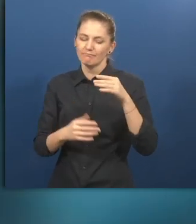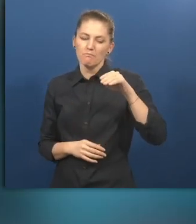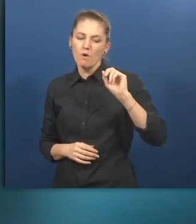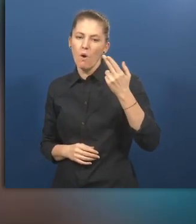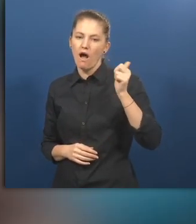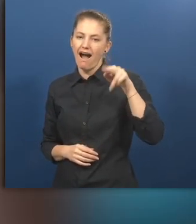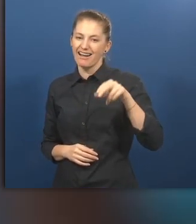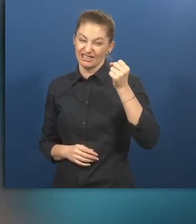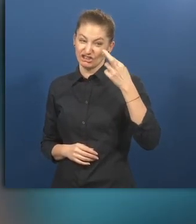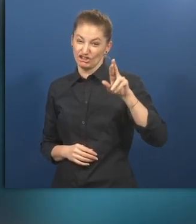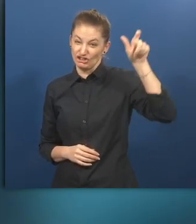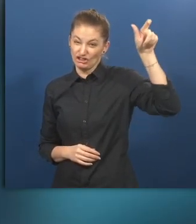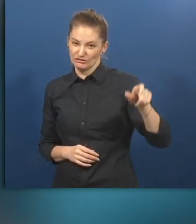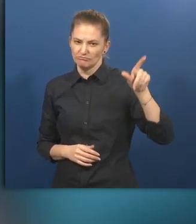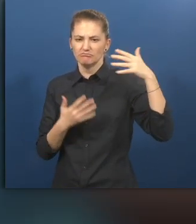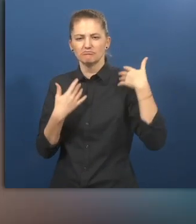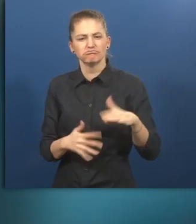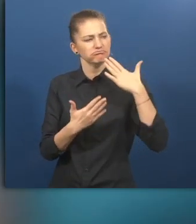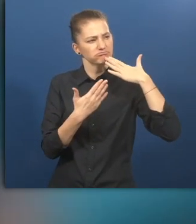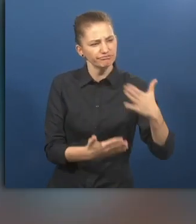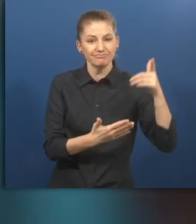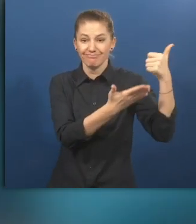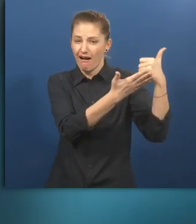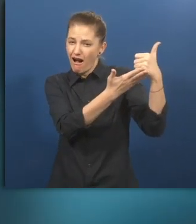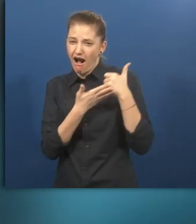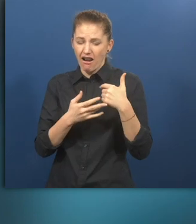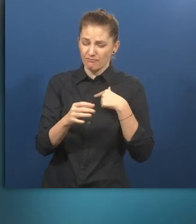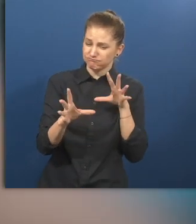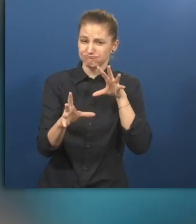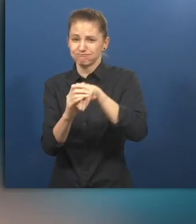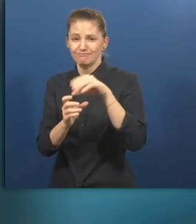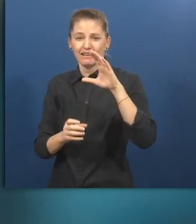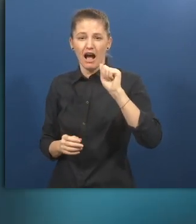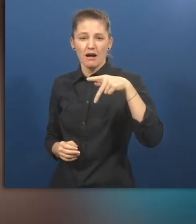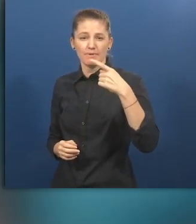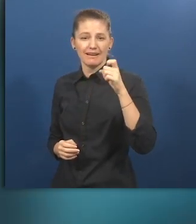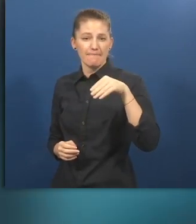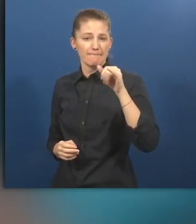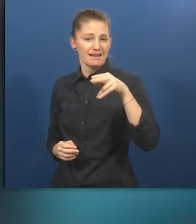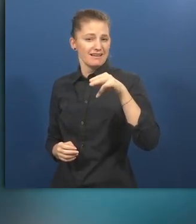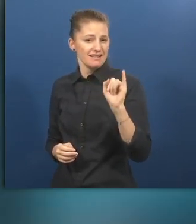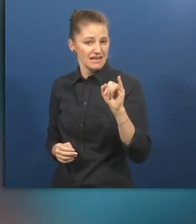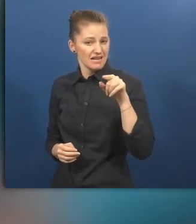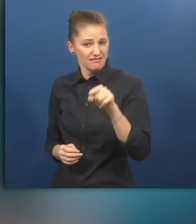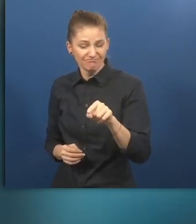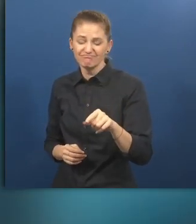Mohan Sir from Youth4Jobs. Me and my family are extremely happy that I have a job.